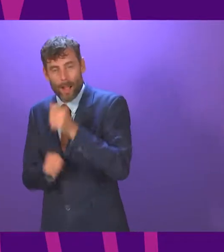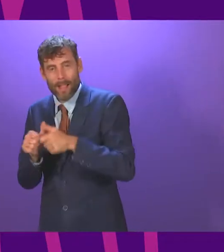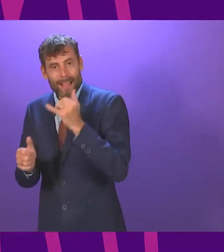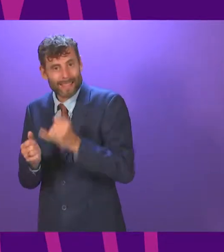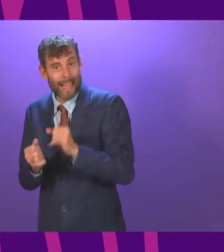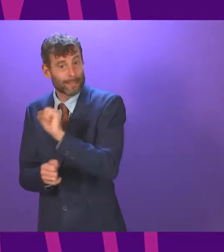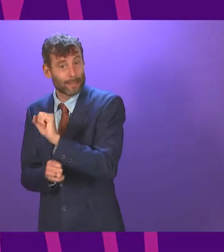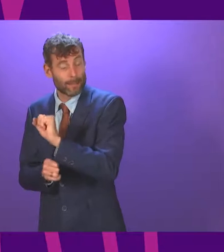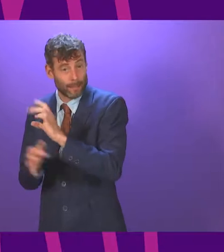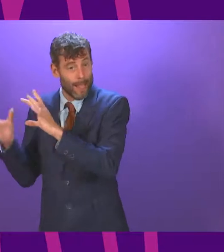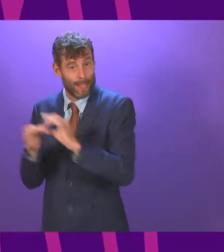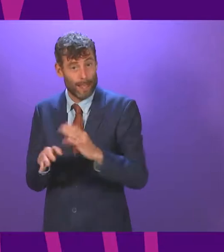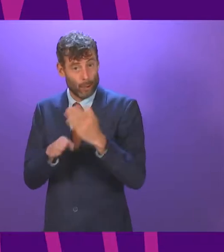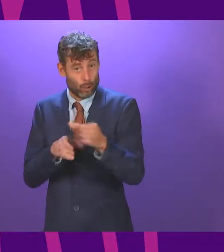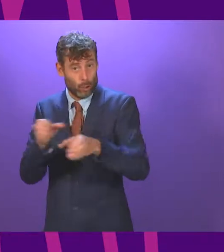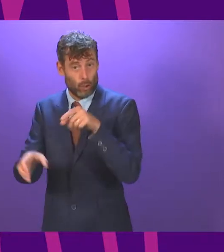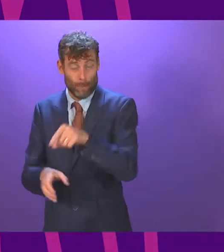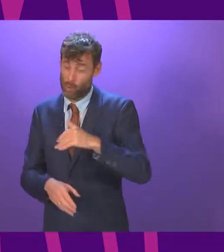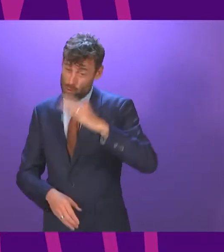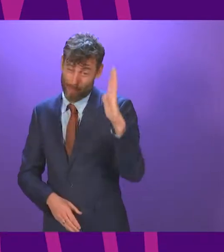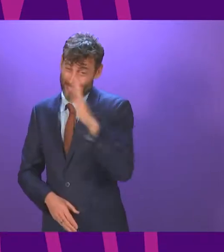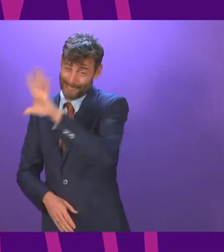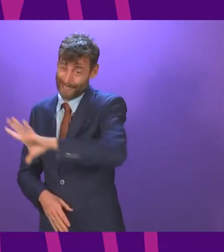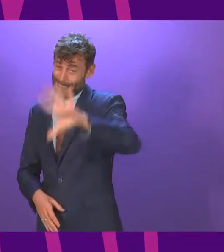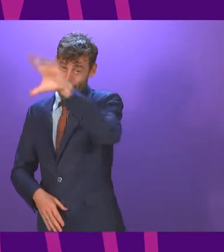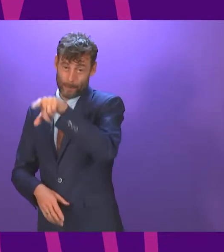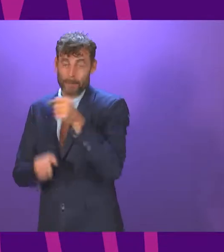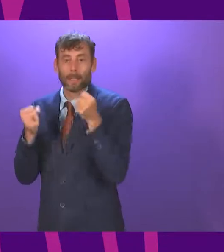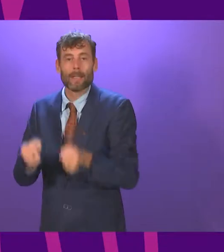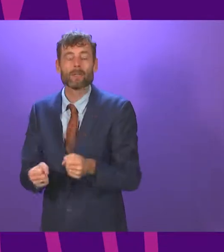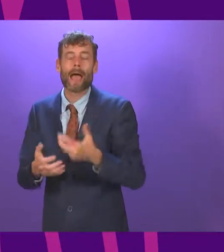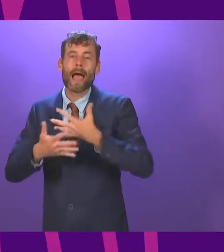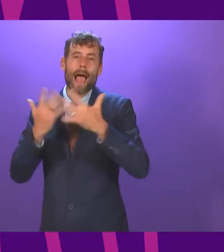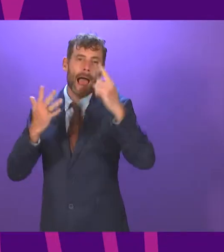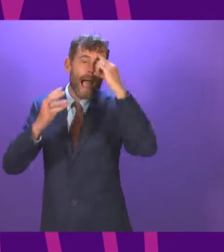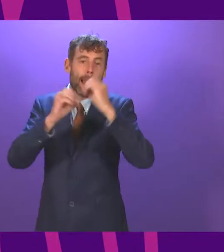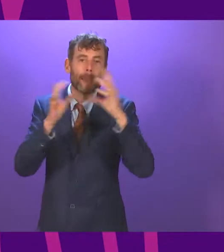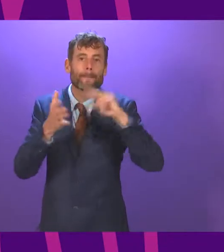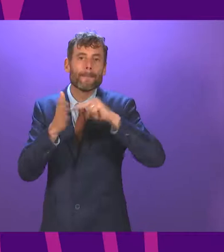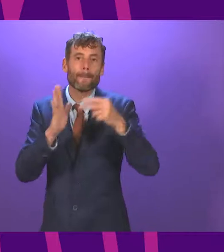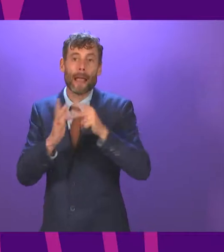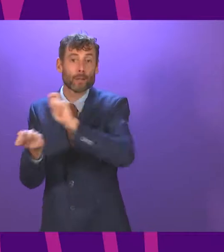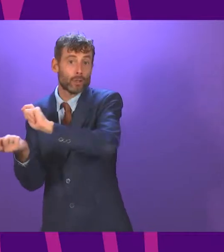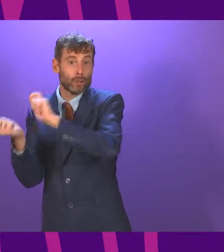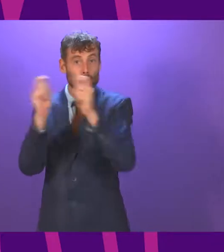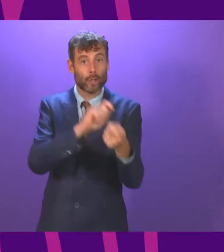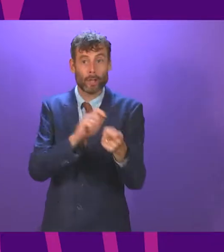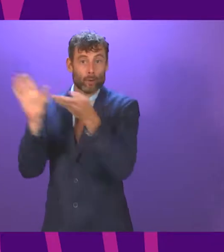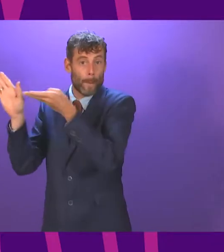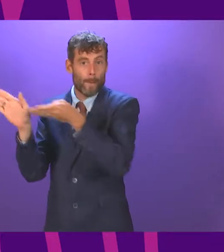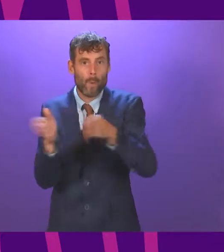percentage of our workforce and supply chains. We must have a just transition to a sustainable energy sector in our area.